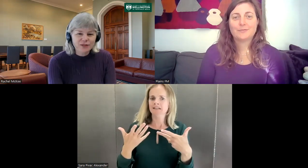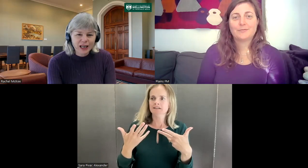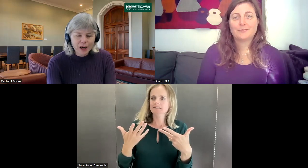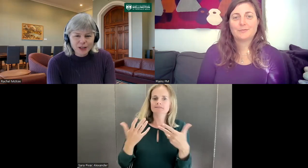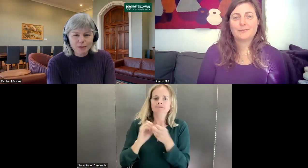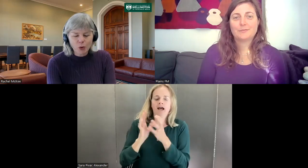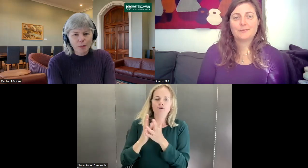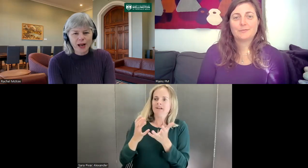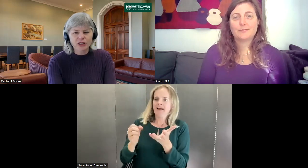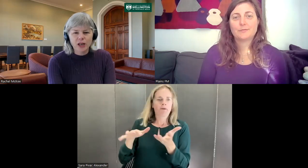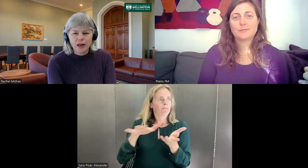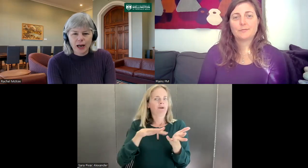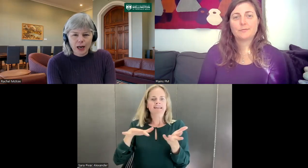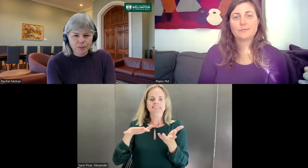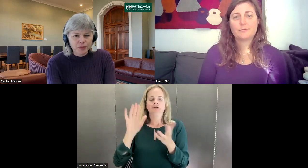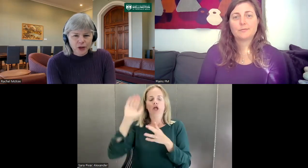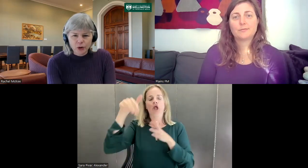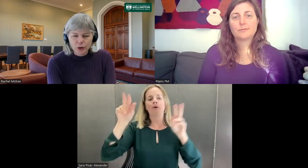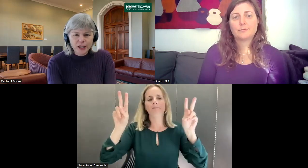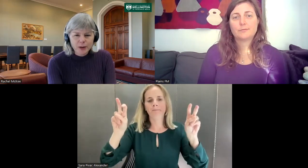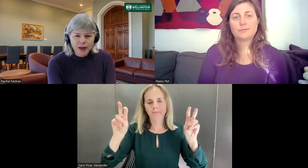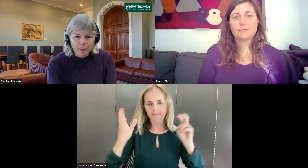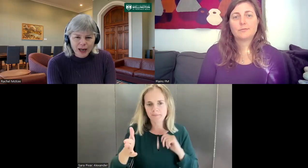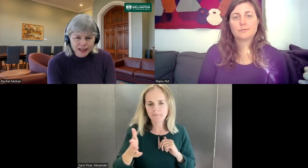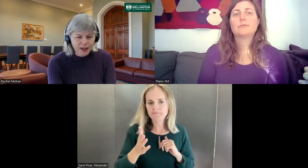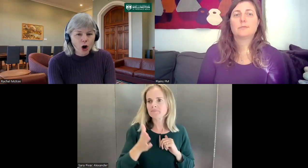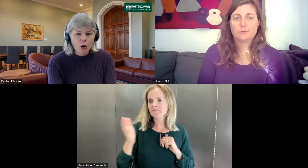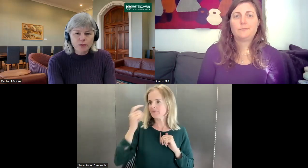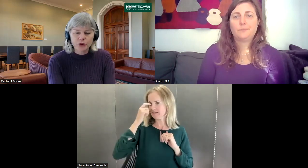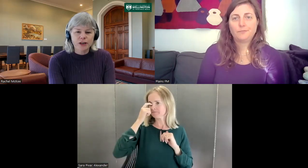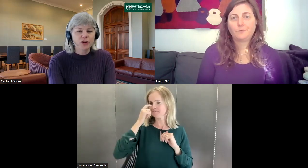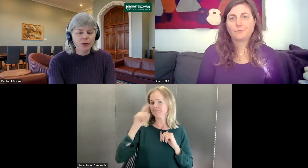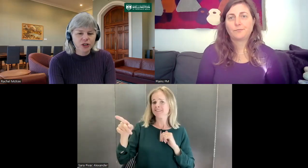club, it's more about, you know, keeping a place, home for the deaf community.